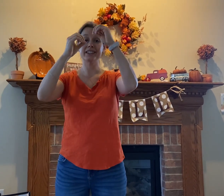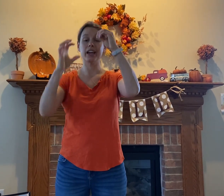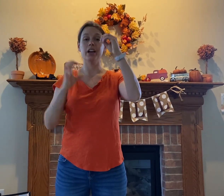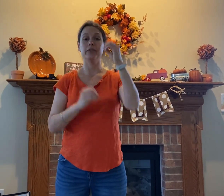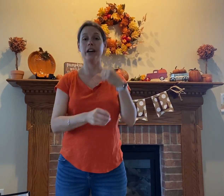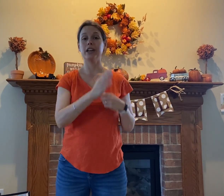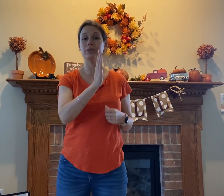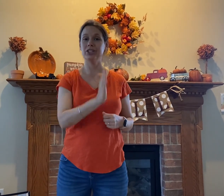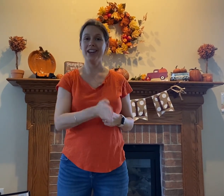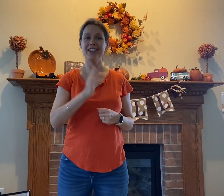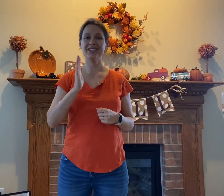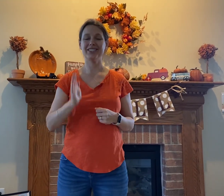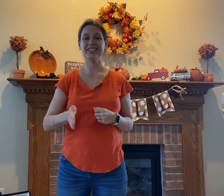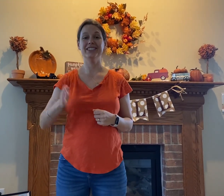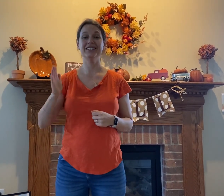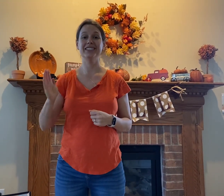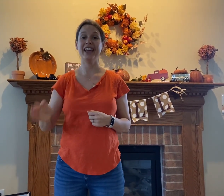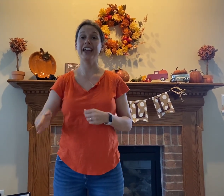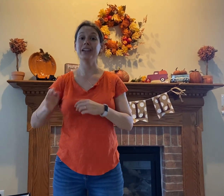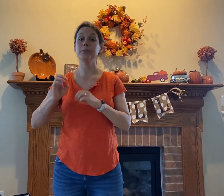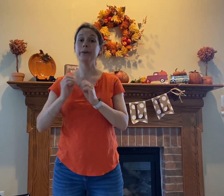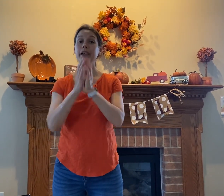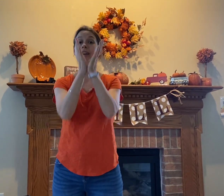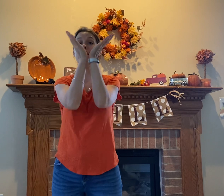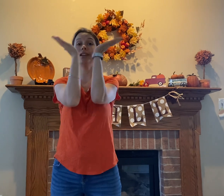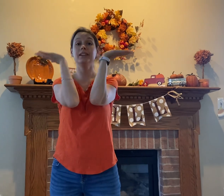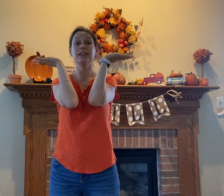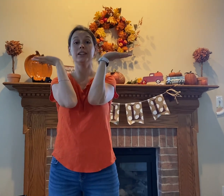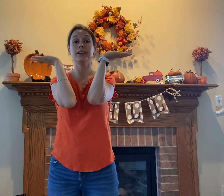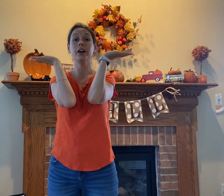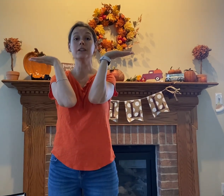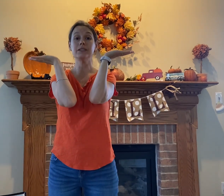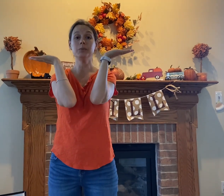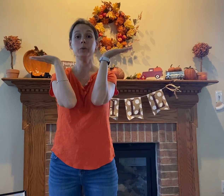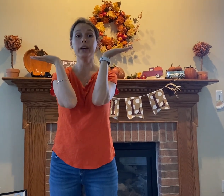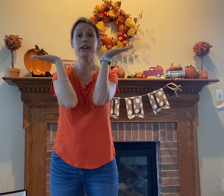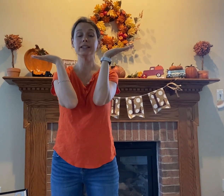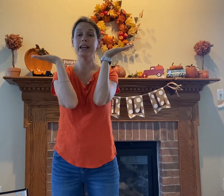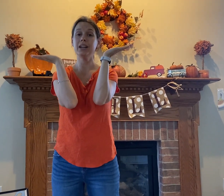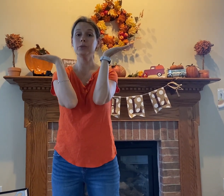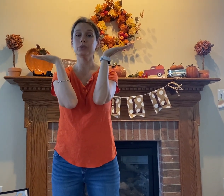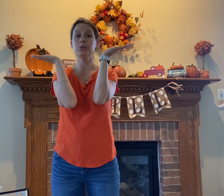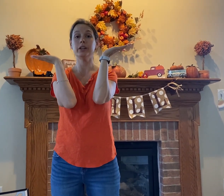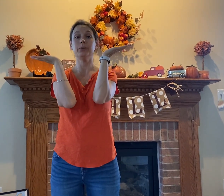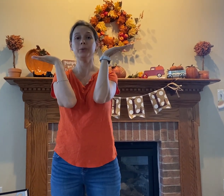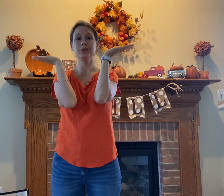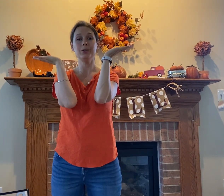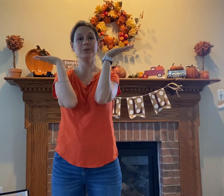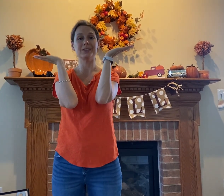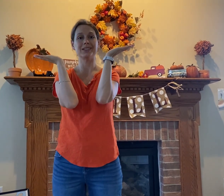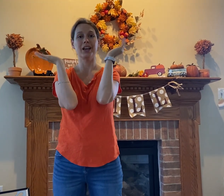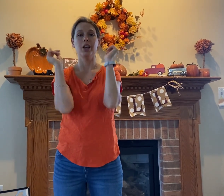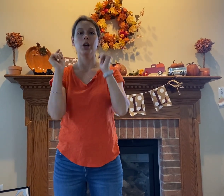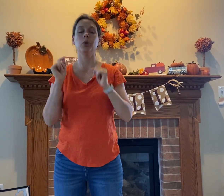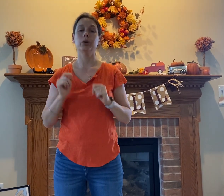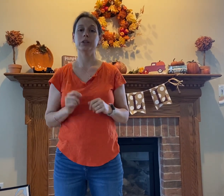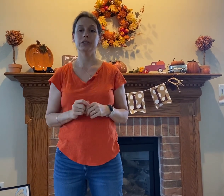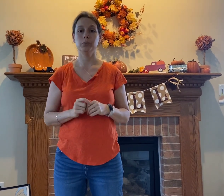fragmentation and budding are some ways animals reproduce what are some